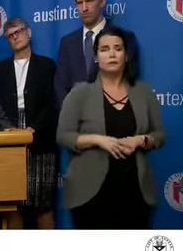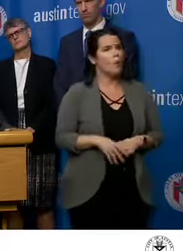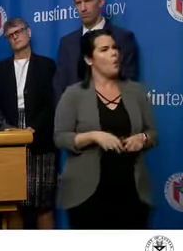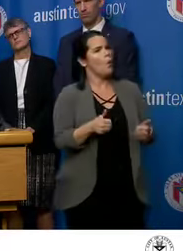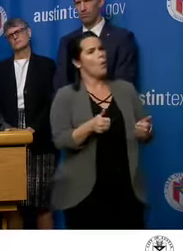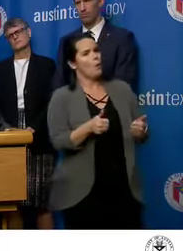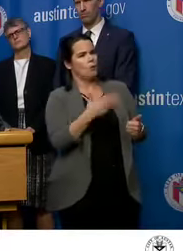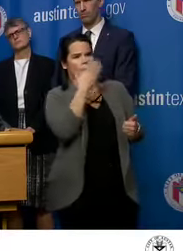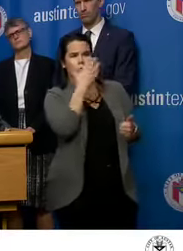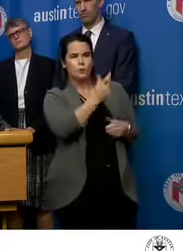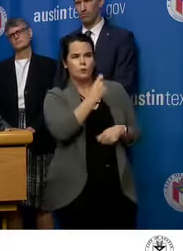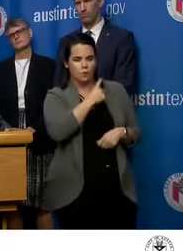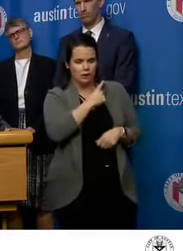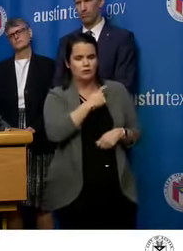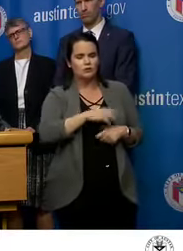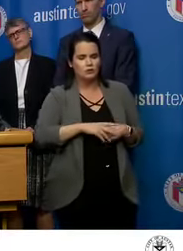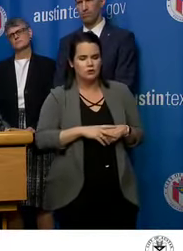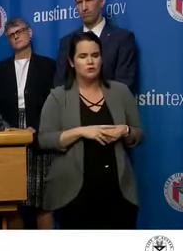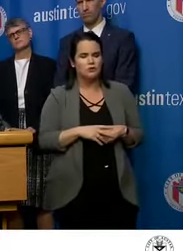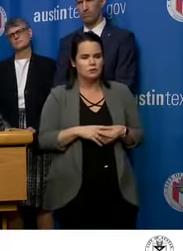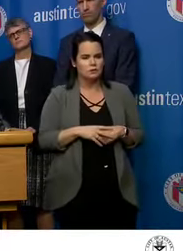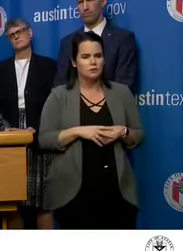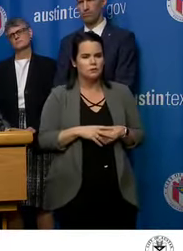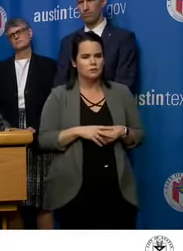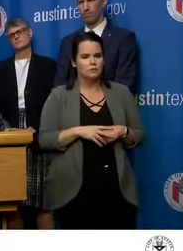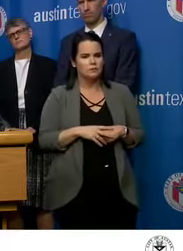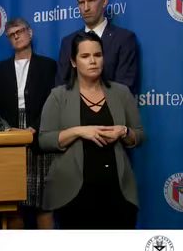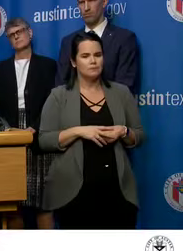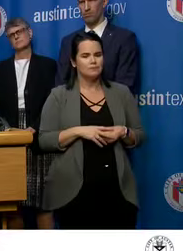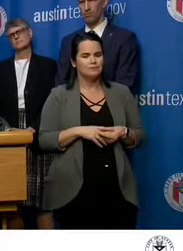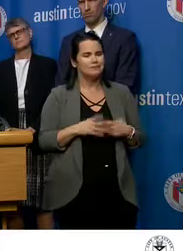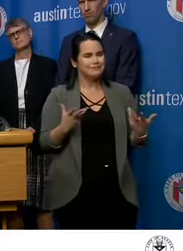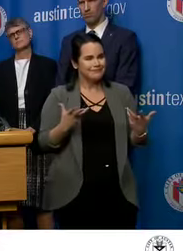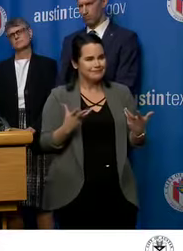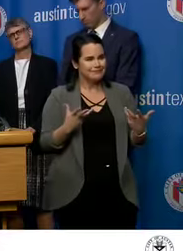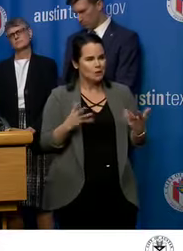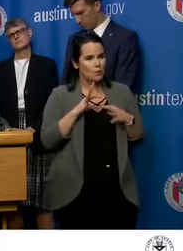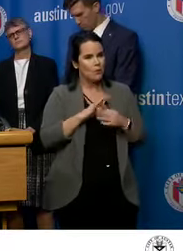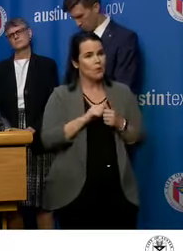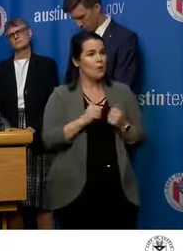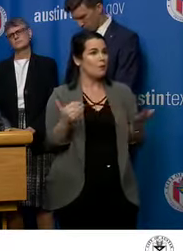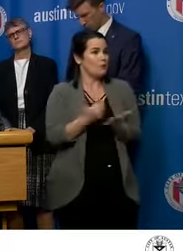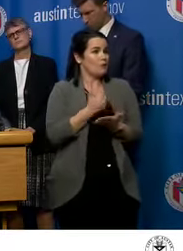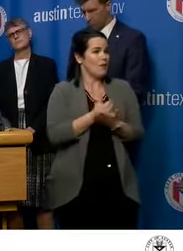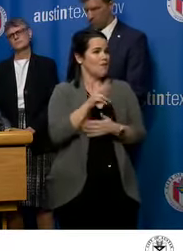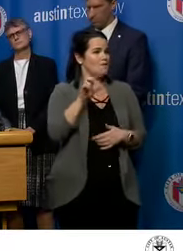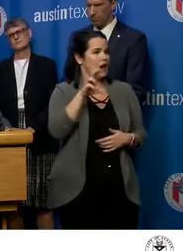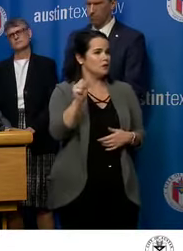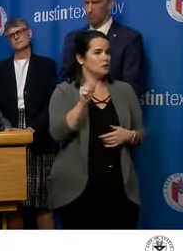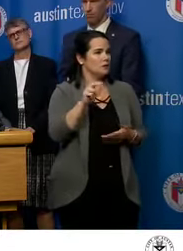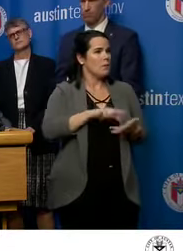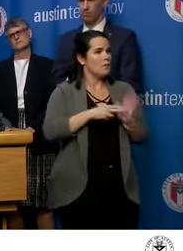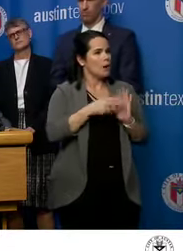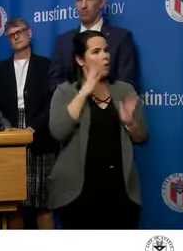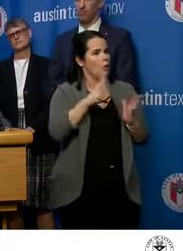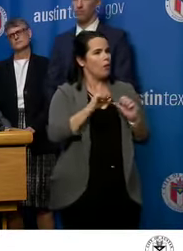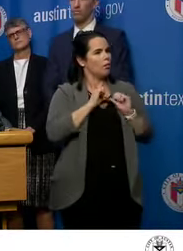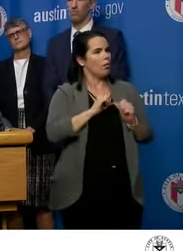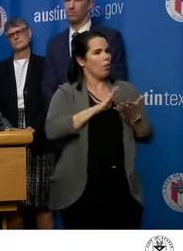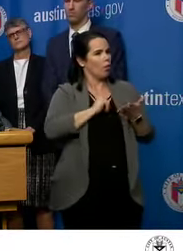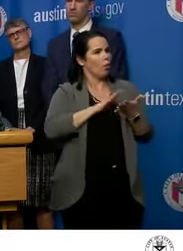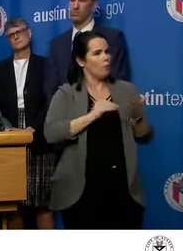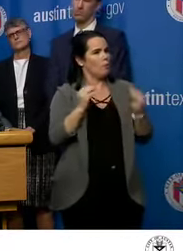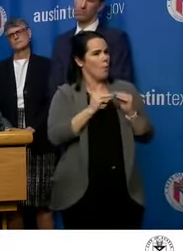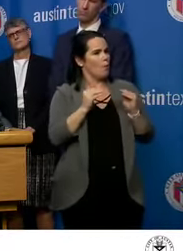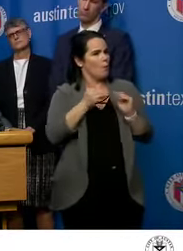that, uh, you know, part of a novel virus is that we learn things along the way. Um, I,